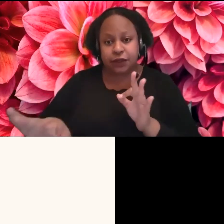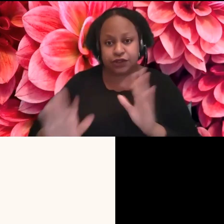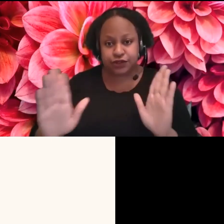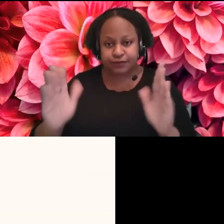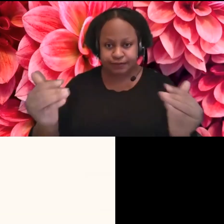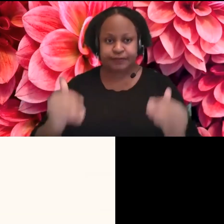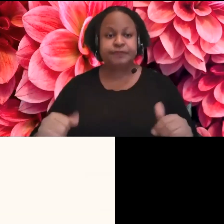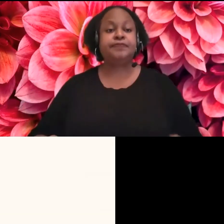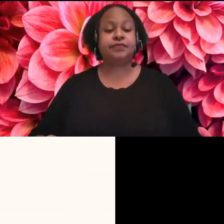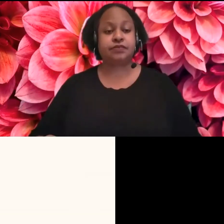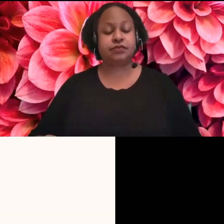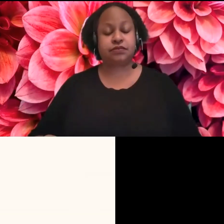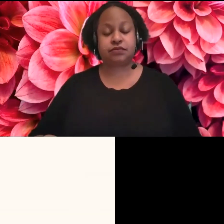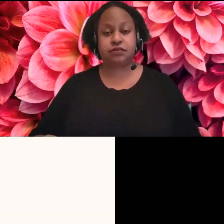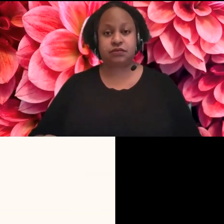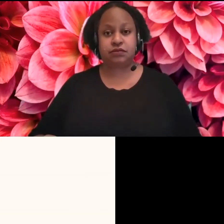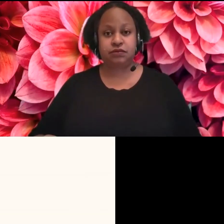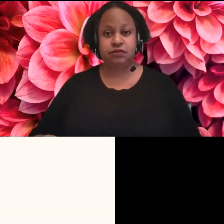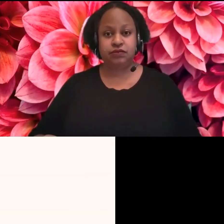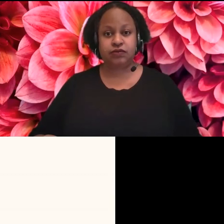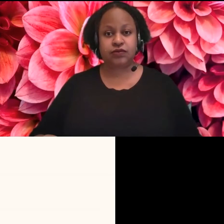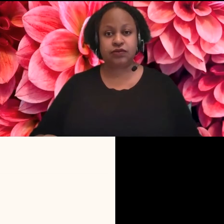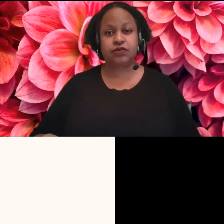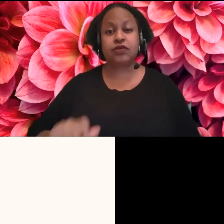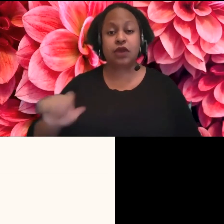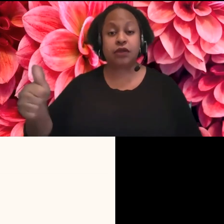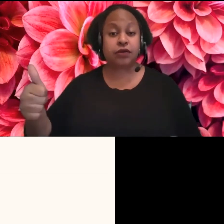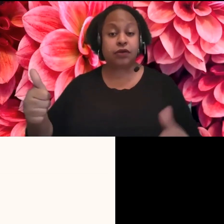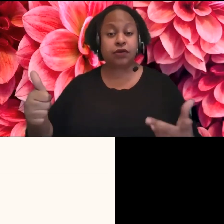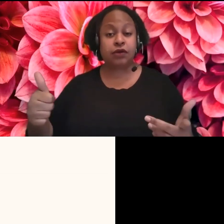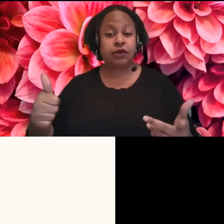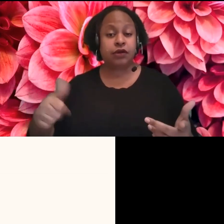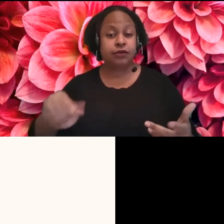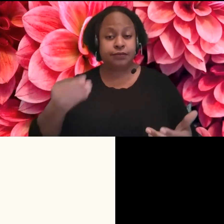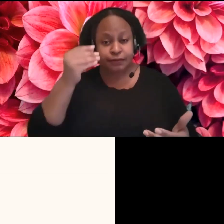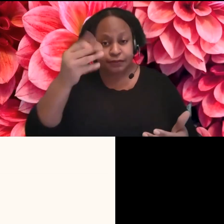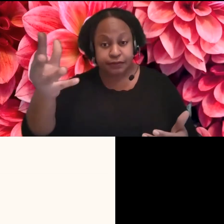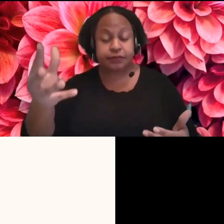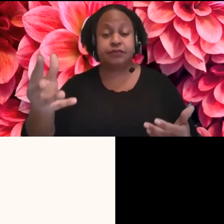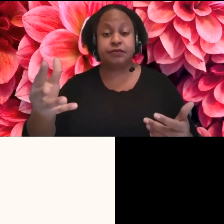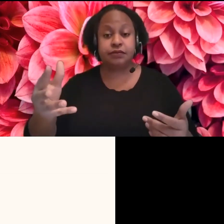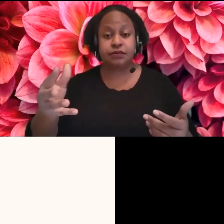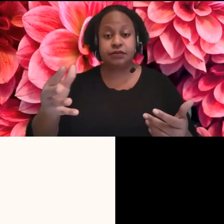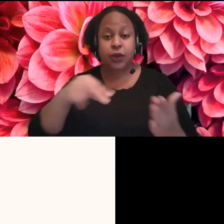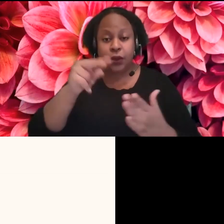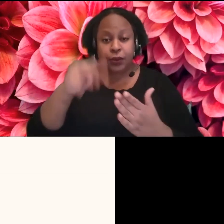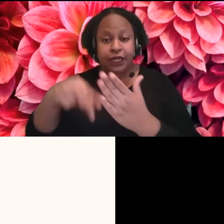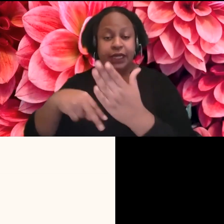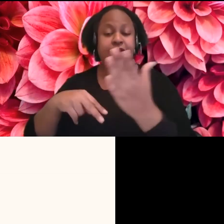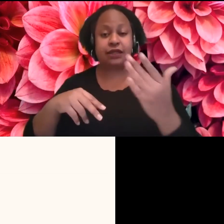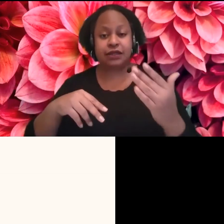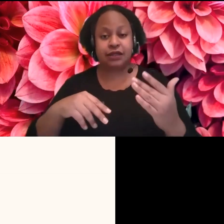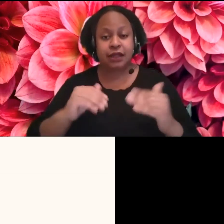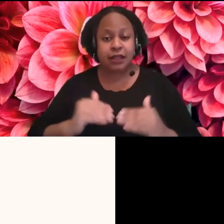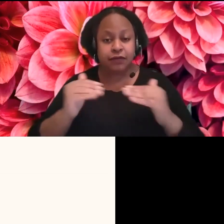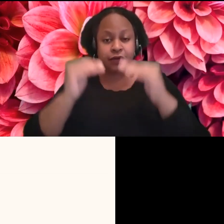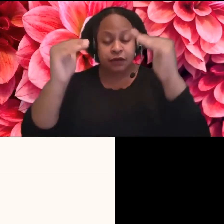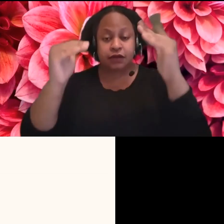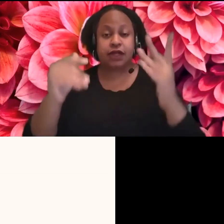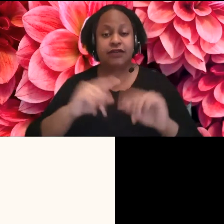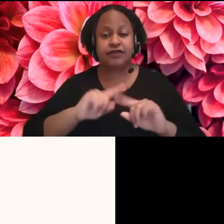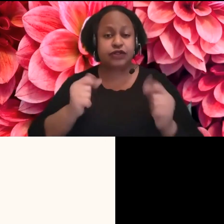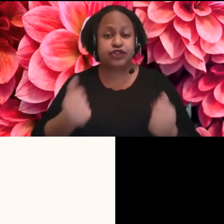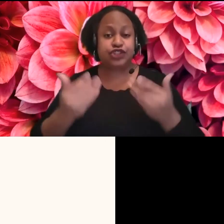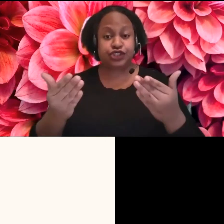Um, so there are different suggestions for what grade level you want to